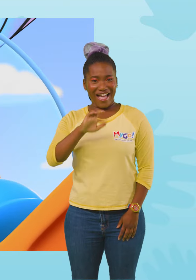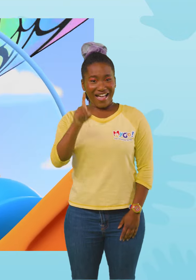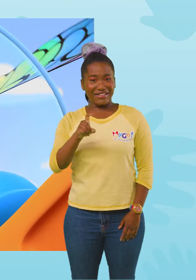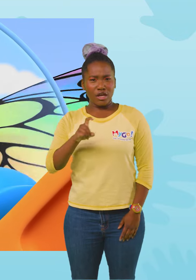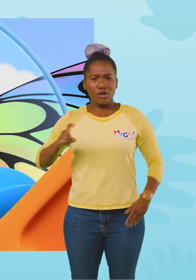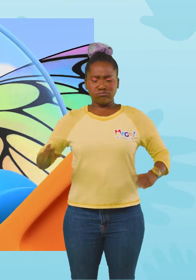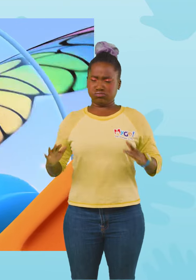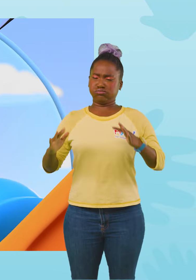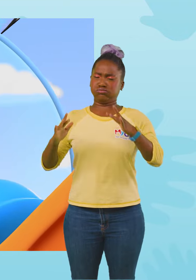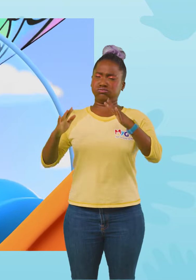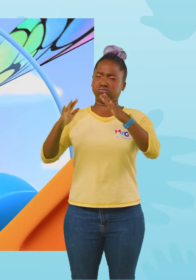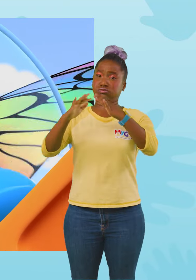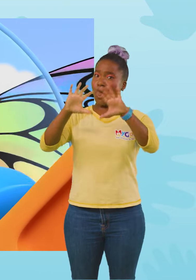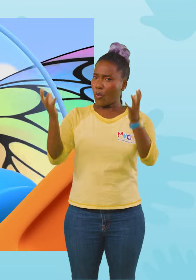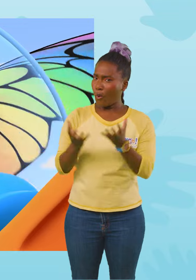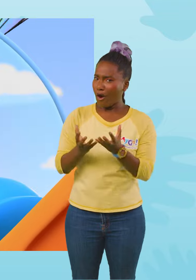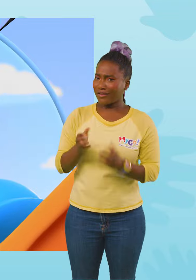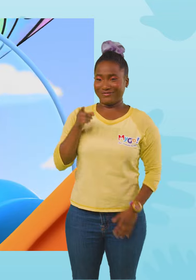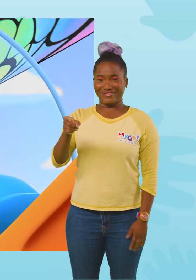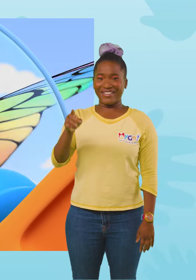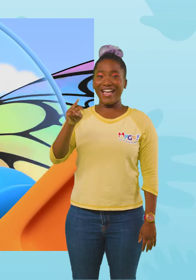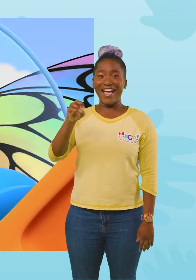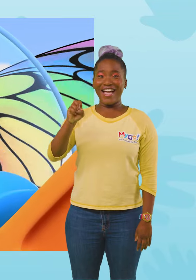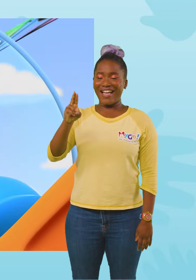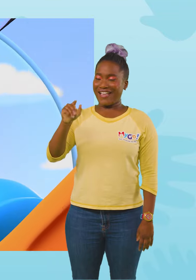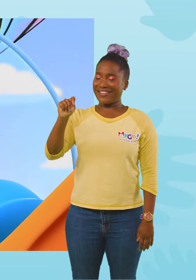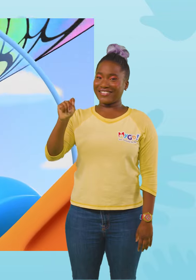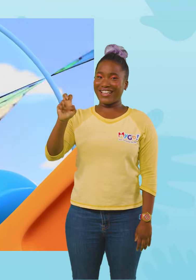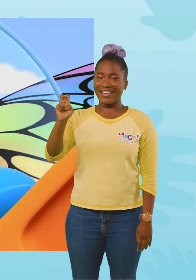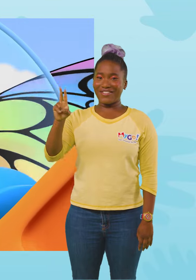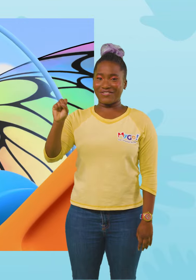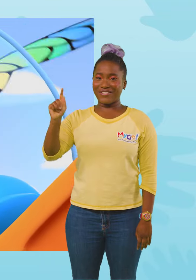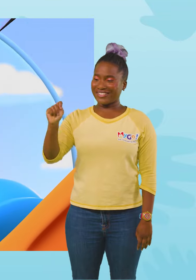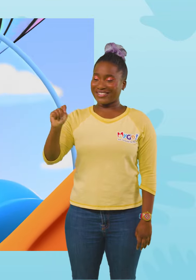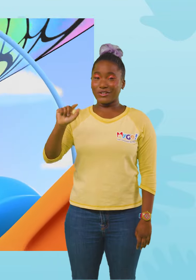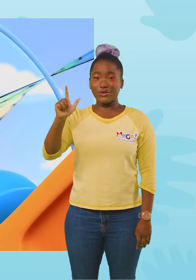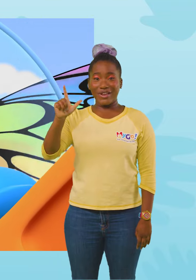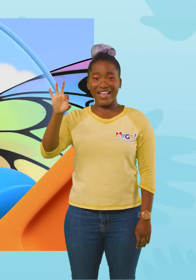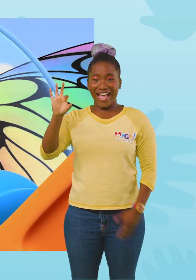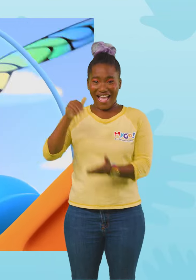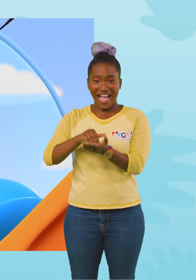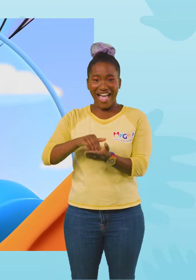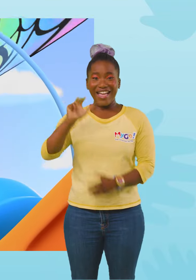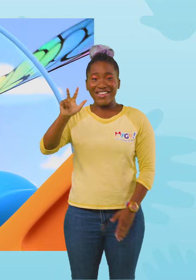mountain in the world? It's... Mount Everest! It's 29,035 feet tall!